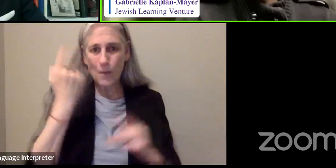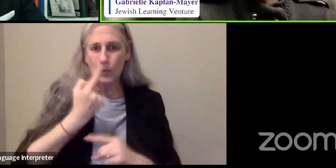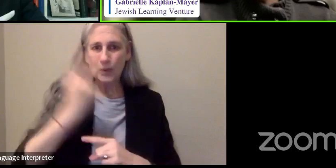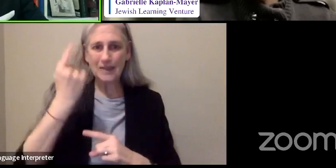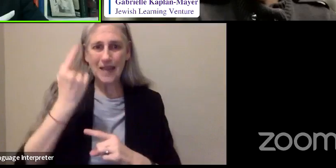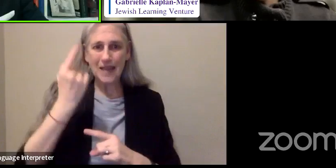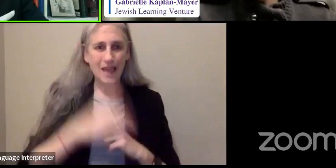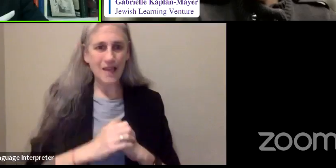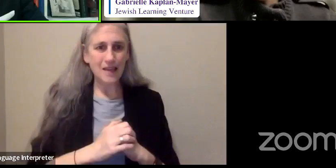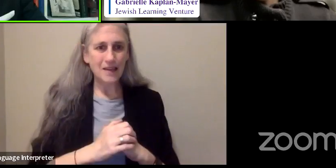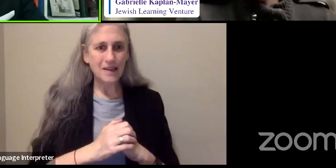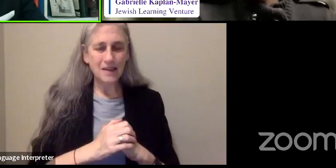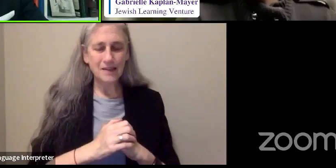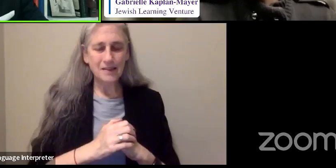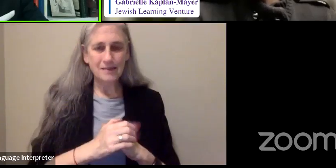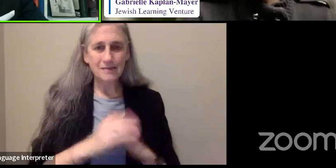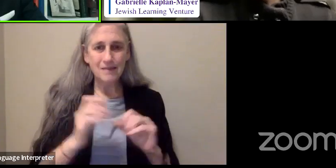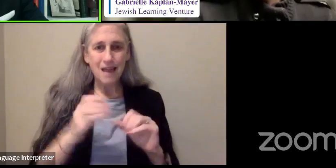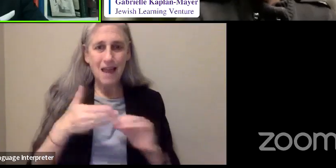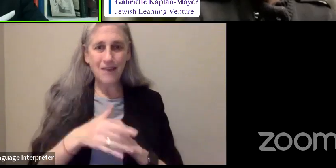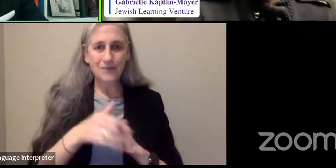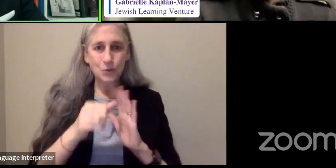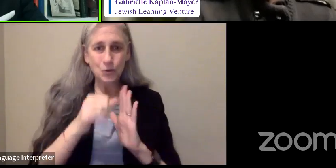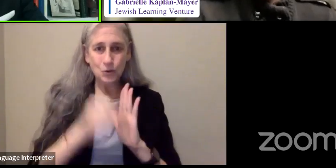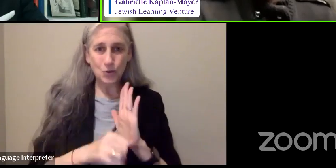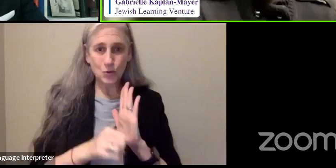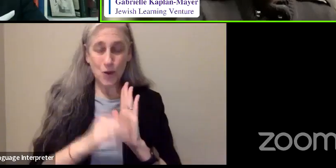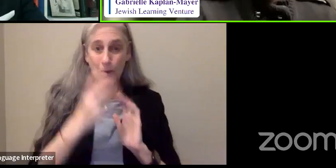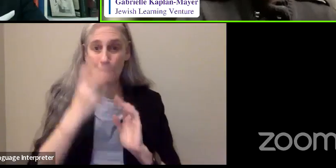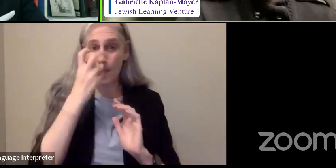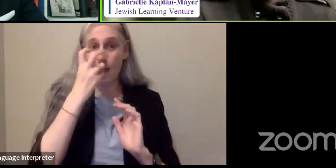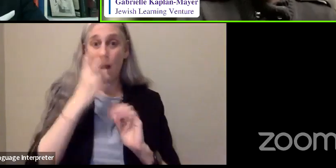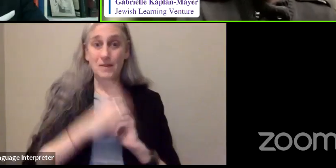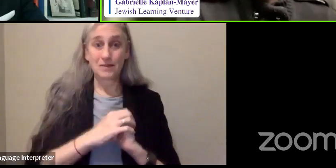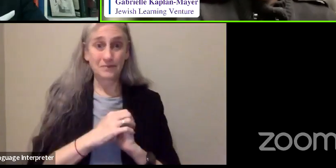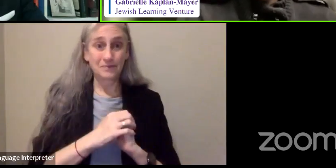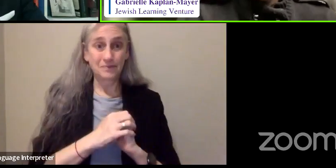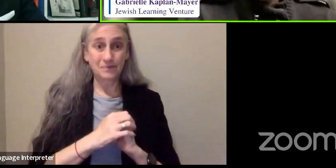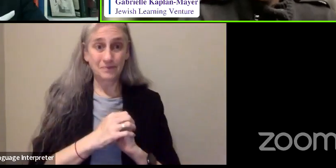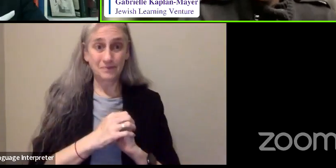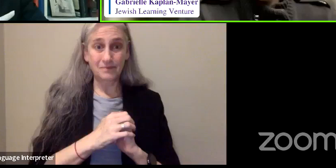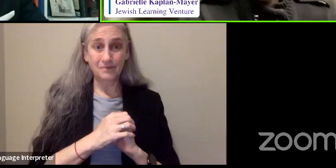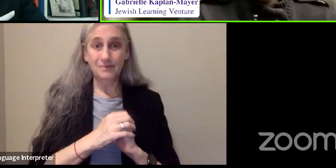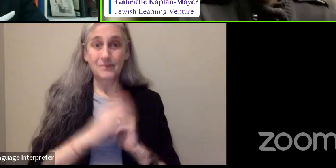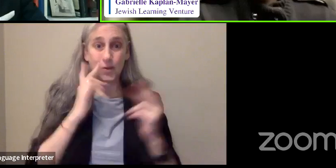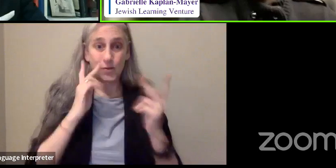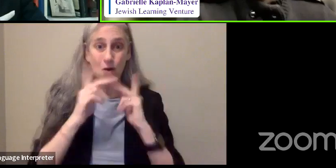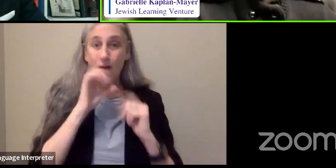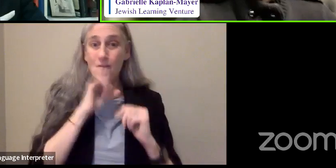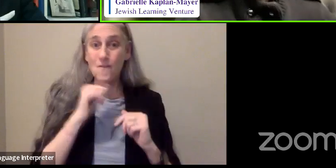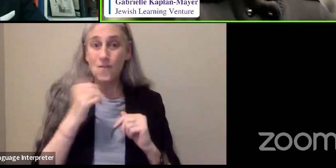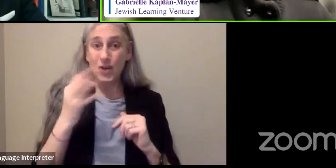surgery blind after having your sight for 19 years.